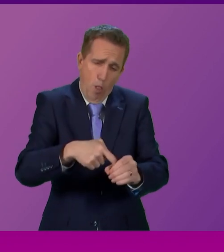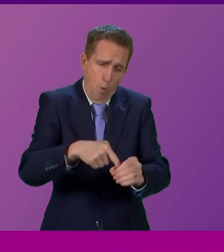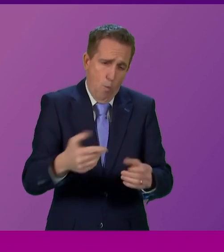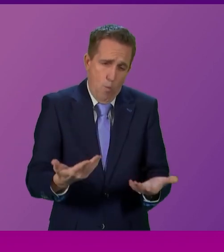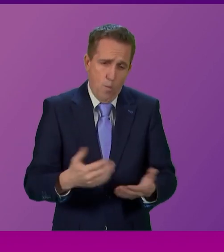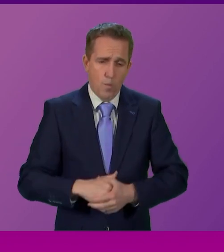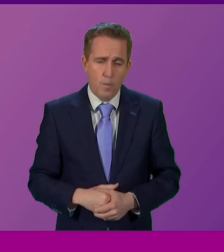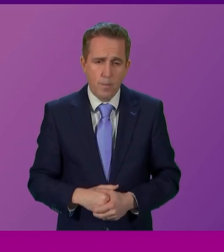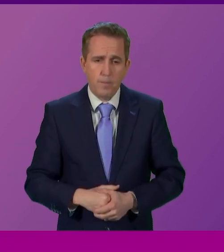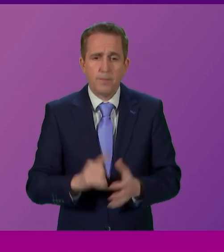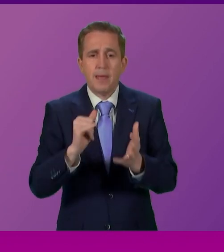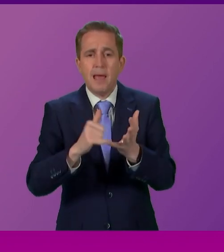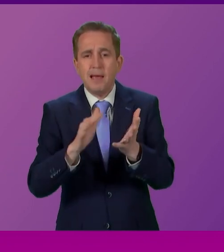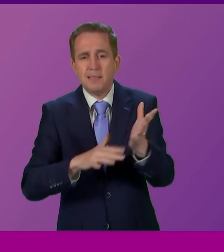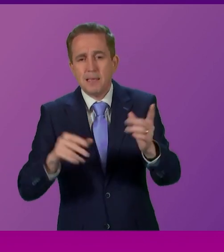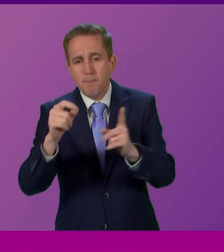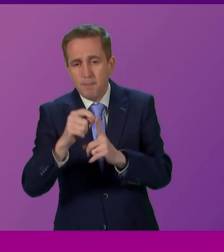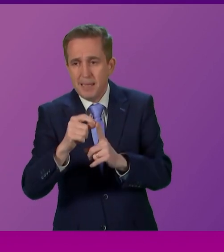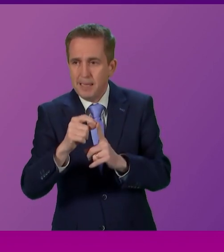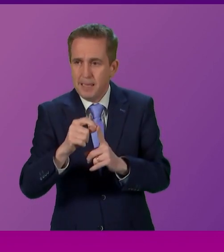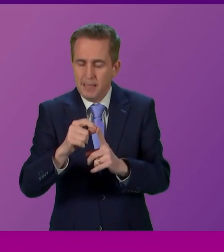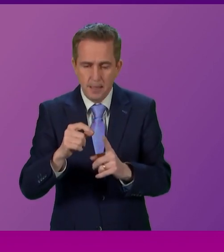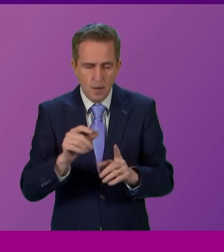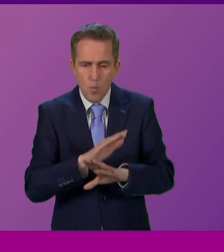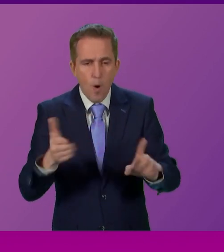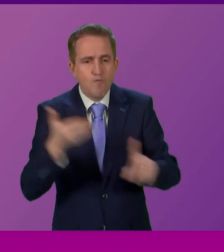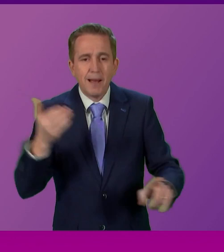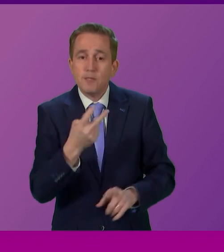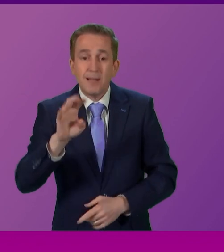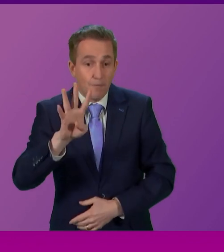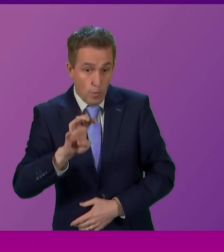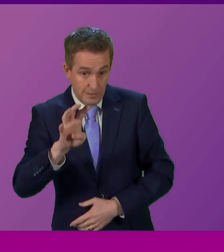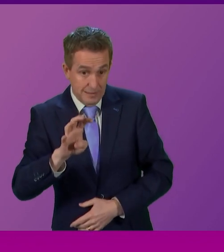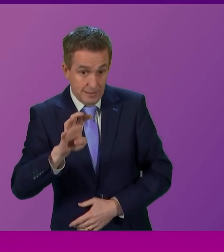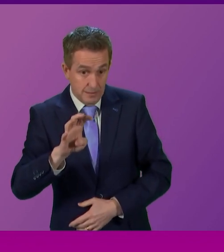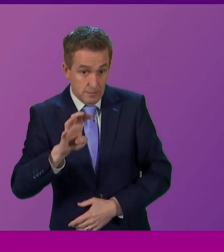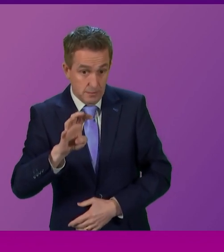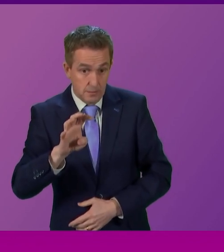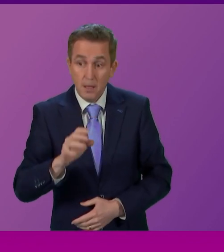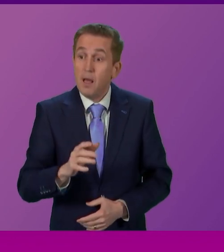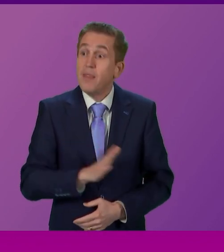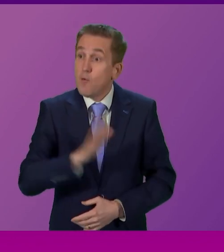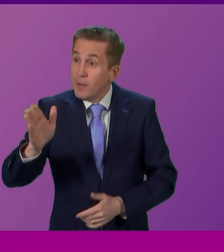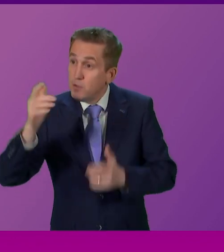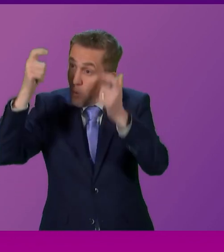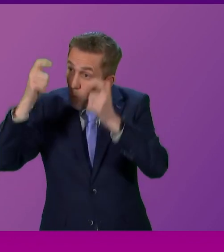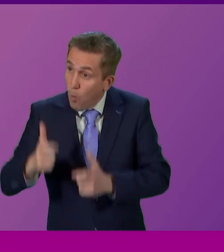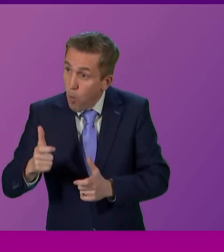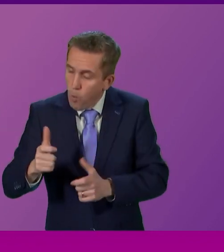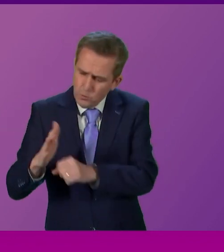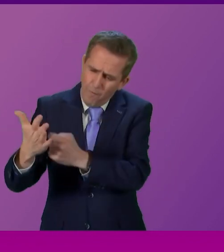the SNP's intent to overturn the 2014 decision, they even took to the courts trying to force through another